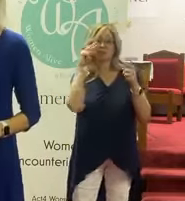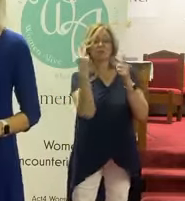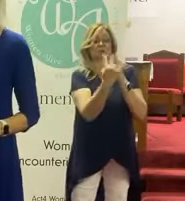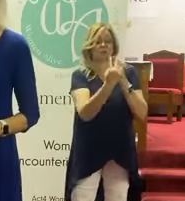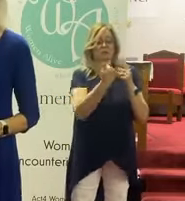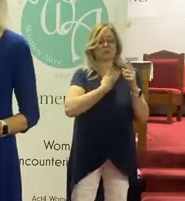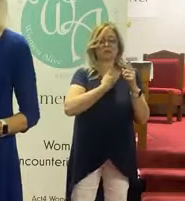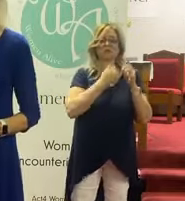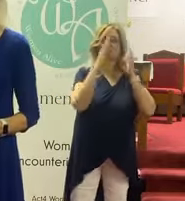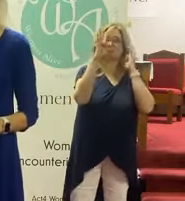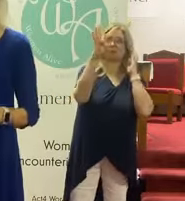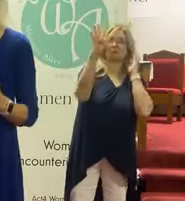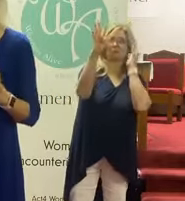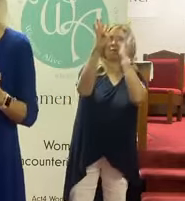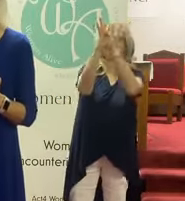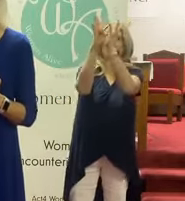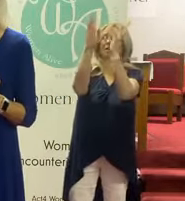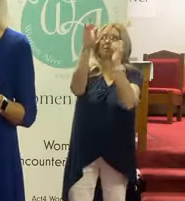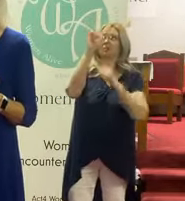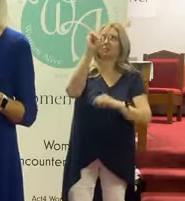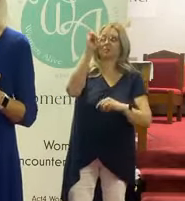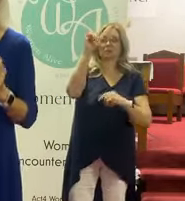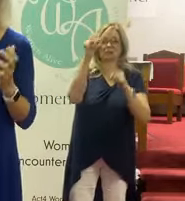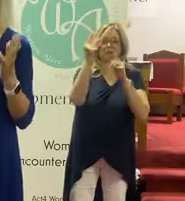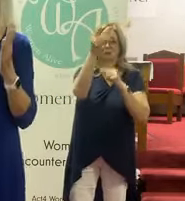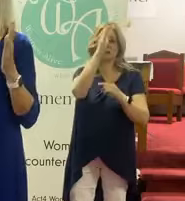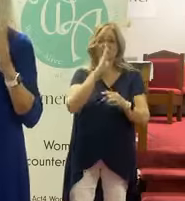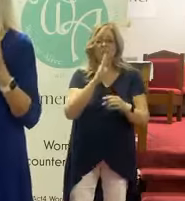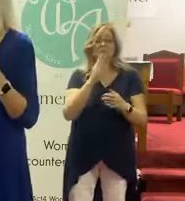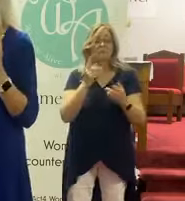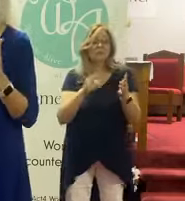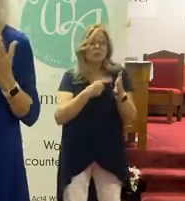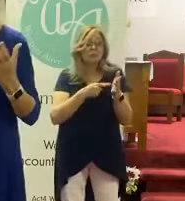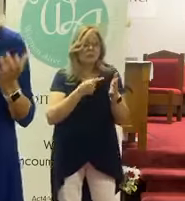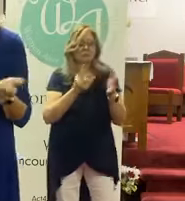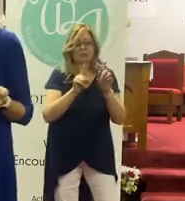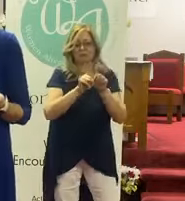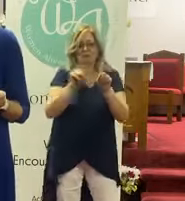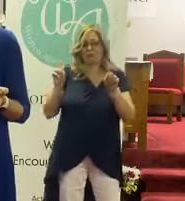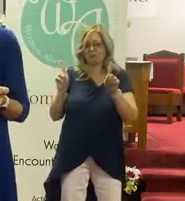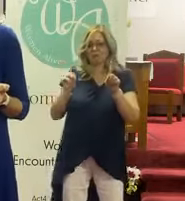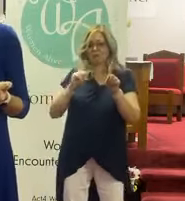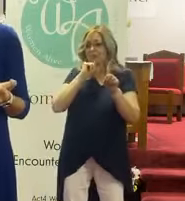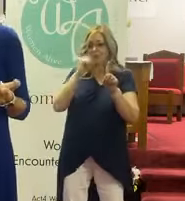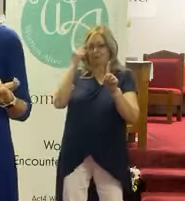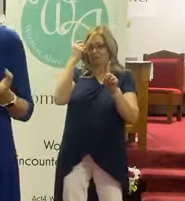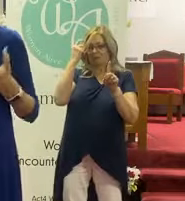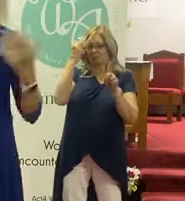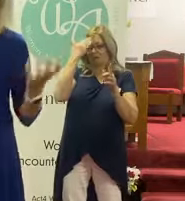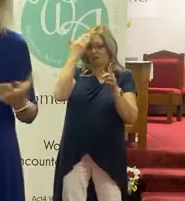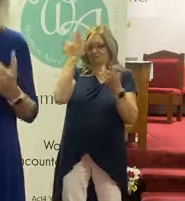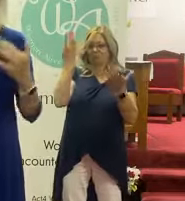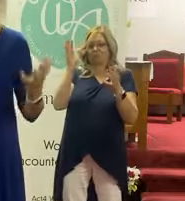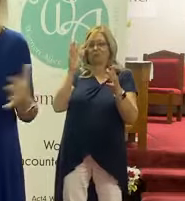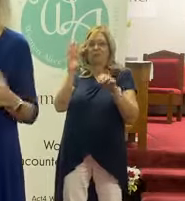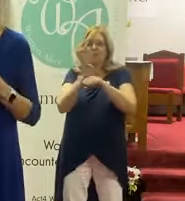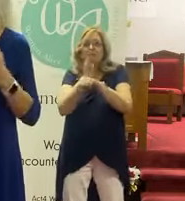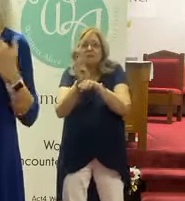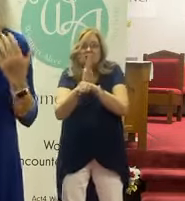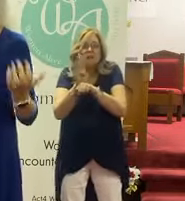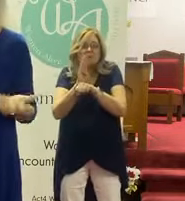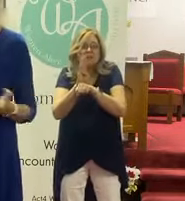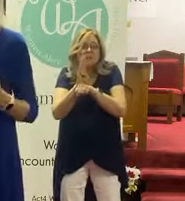realigned with God when we get into that place. Because sometimes we can be off and we don't even know we're off. You know, we get busy or